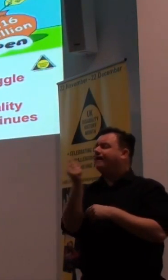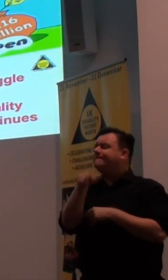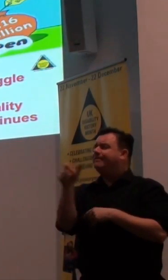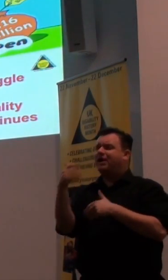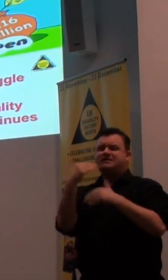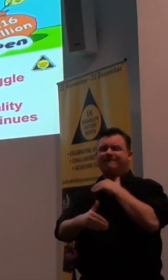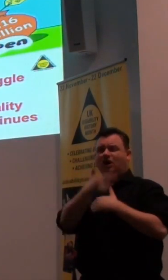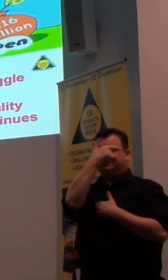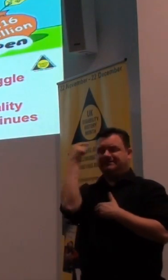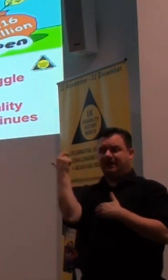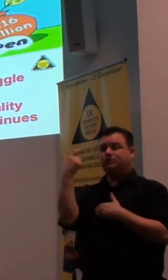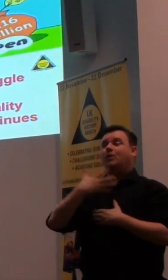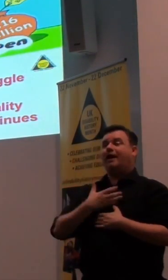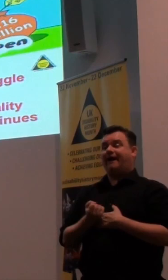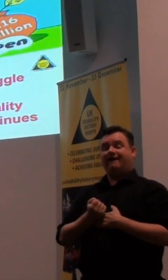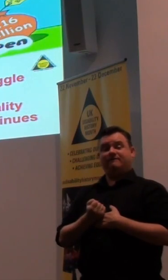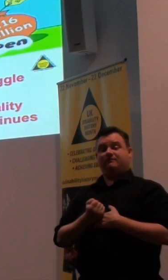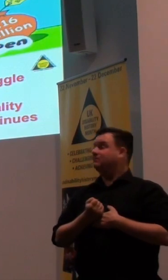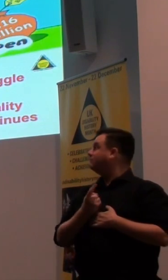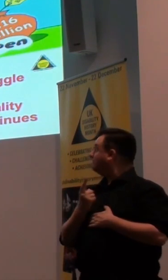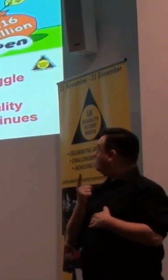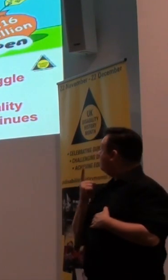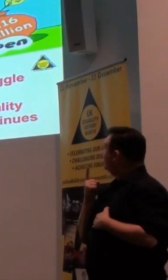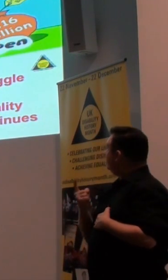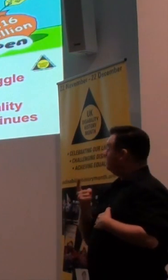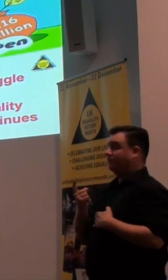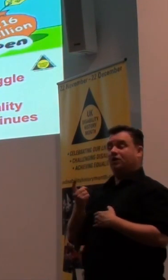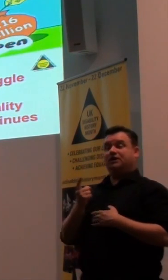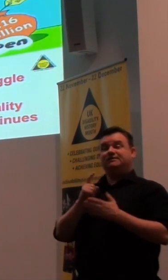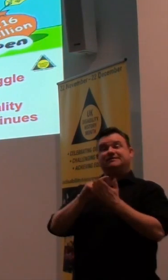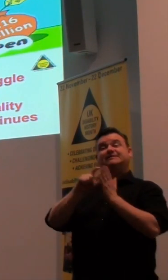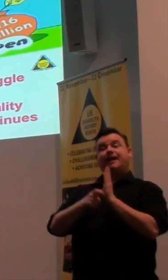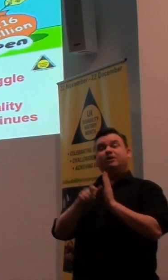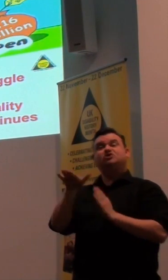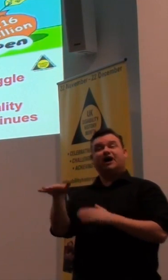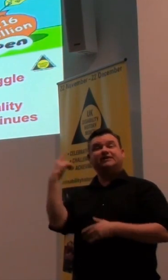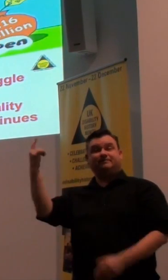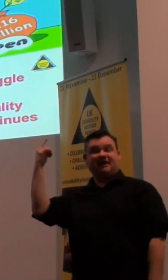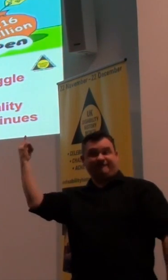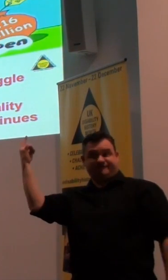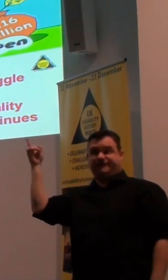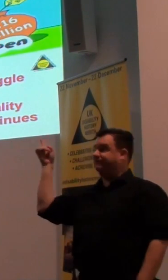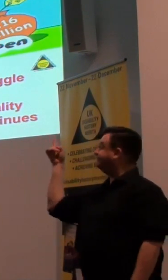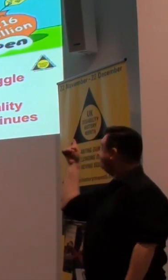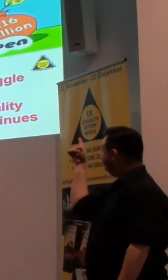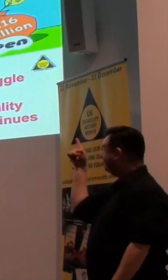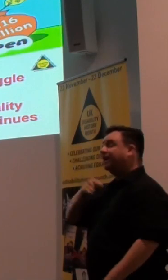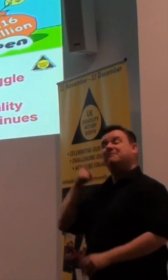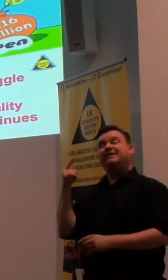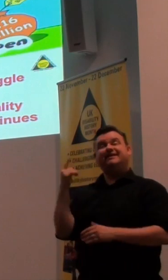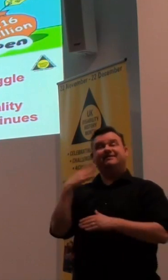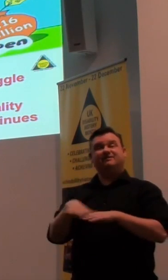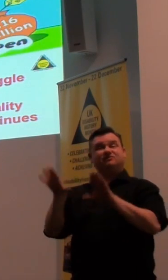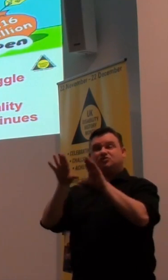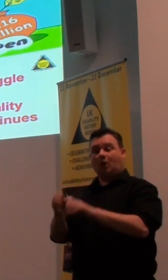even though he had a disabled child himself, and he did very well with his disabled child, but it didn't stop him taking a hammer to crop